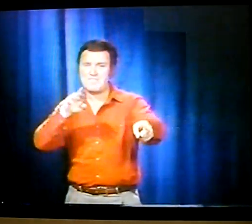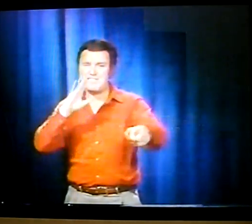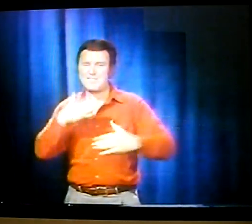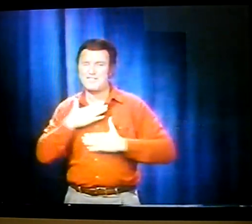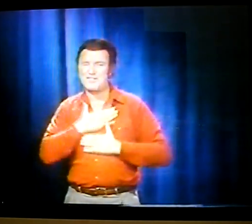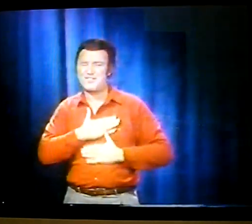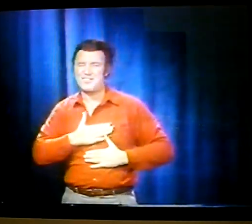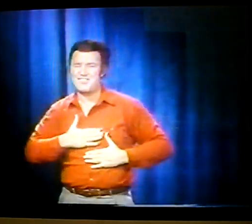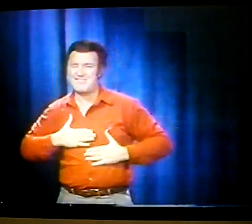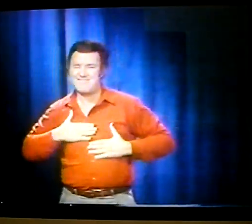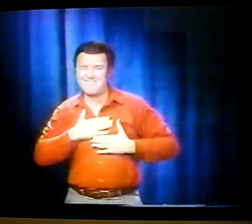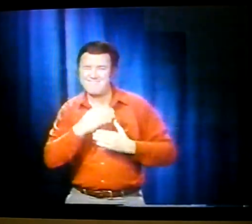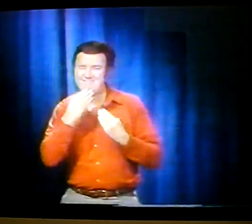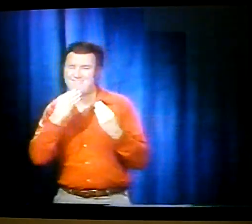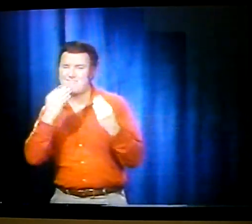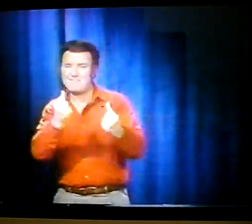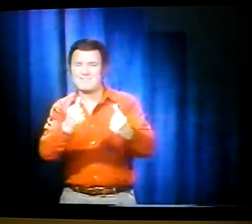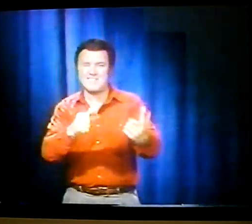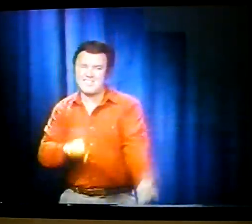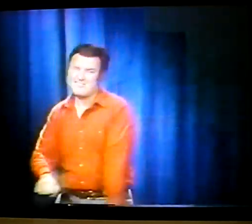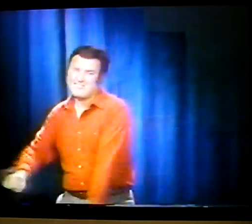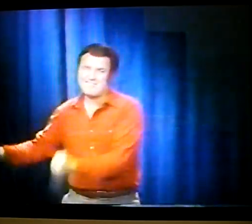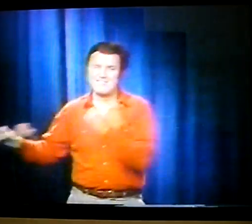I saw the foreman standing there enjoying himself.